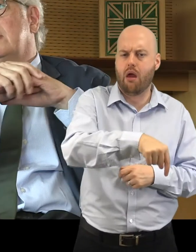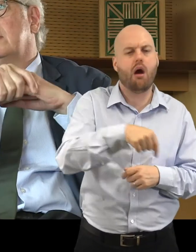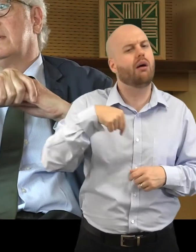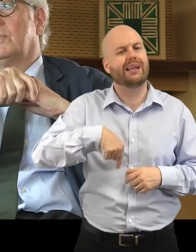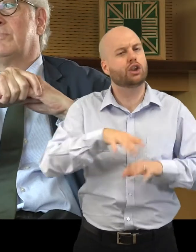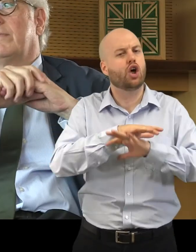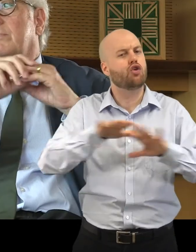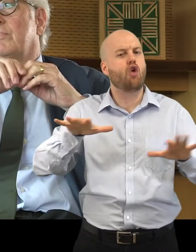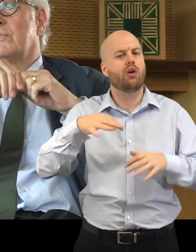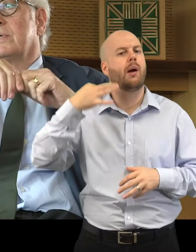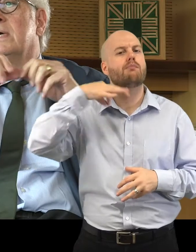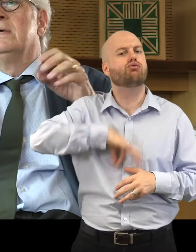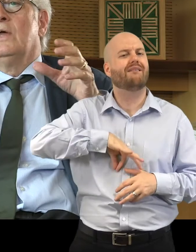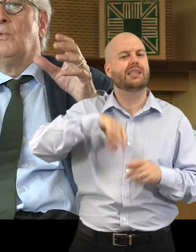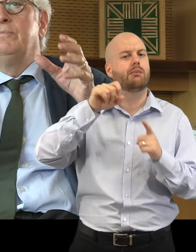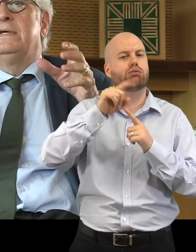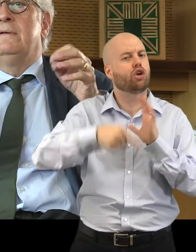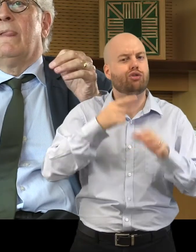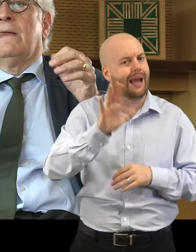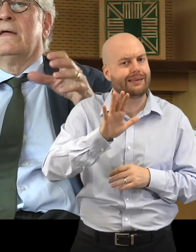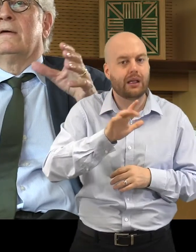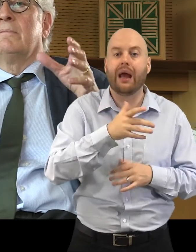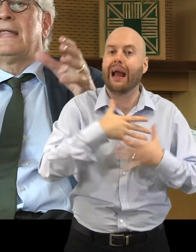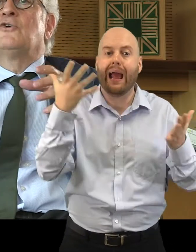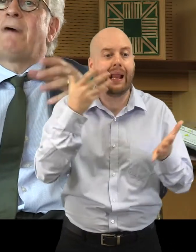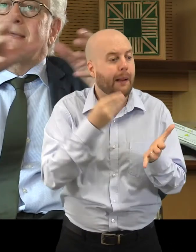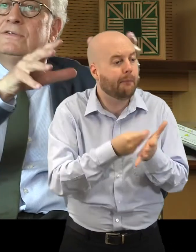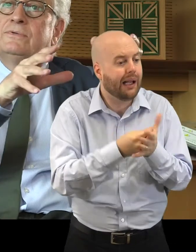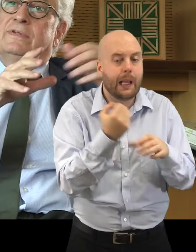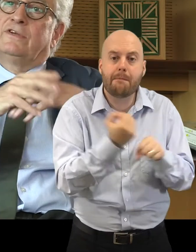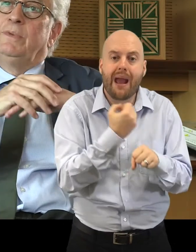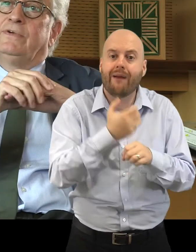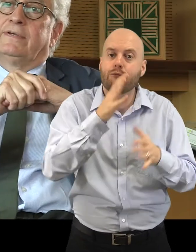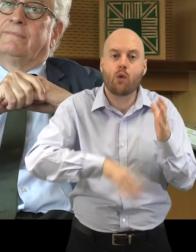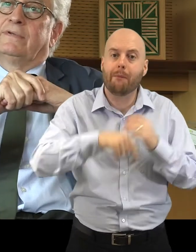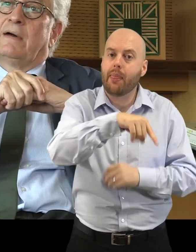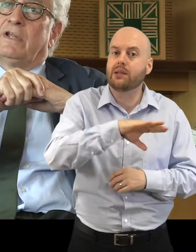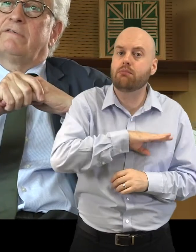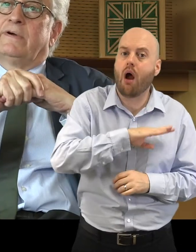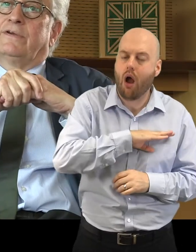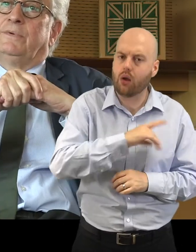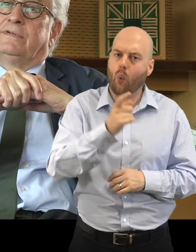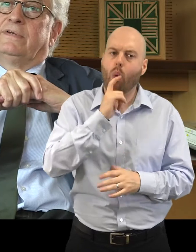a nonprofit project, would be plowed back into the community, Dabo Lahmar community,